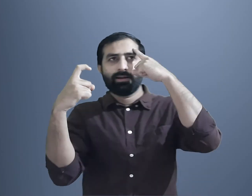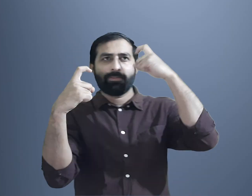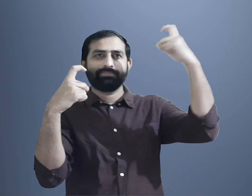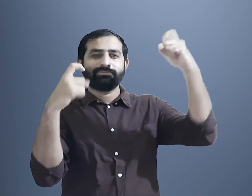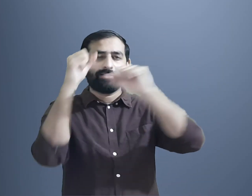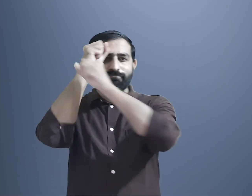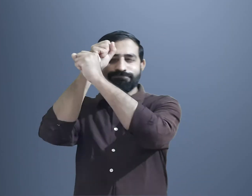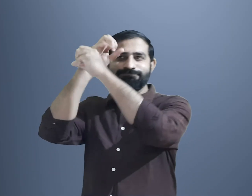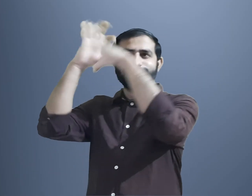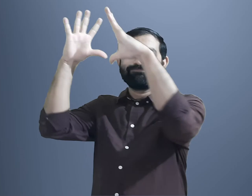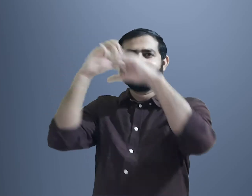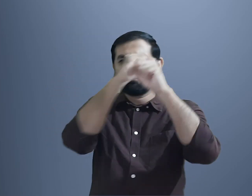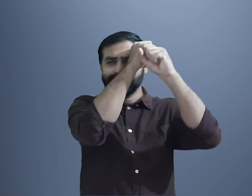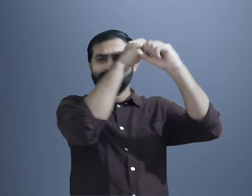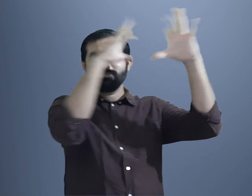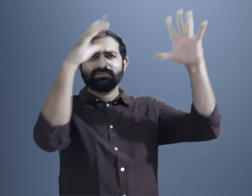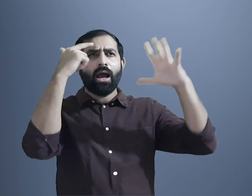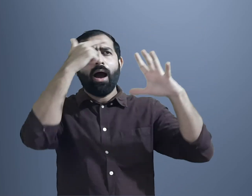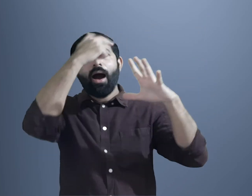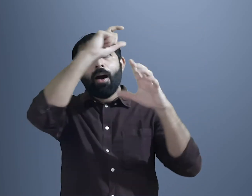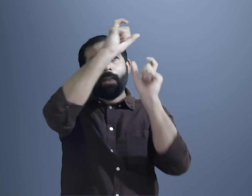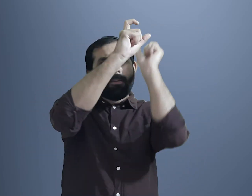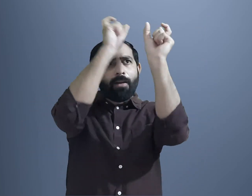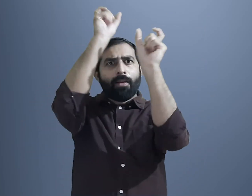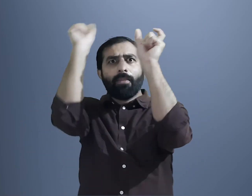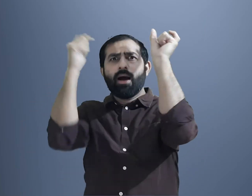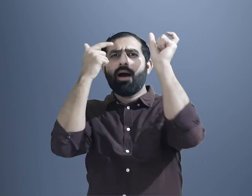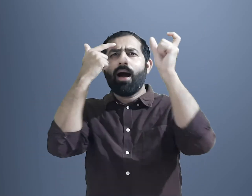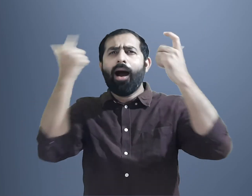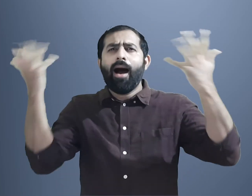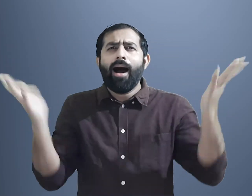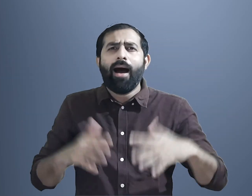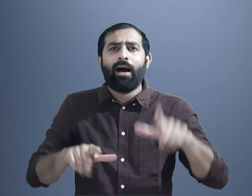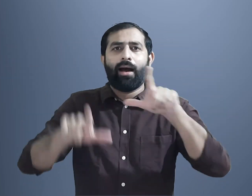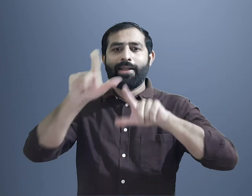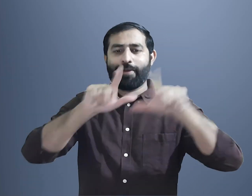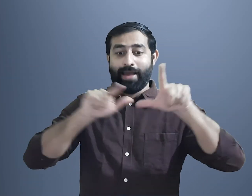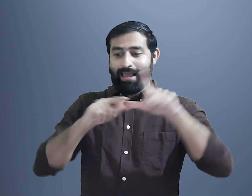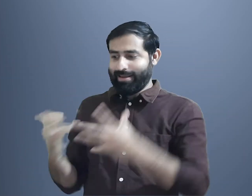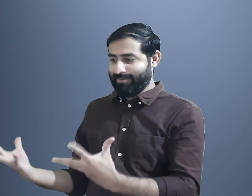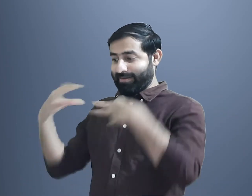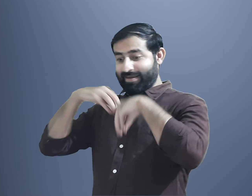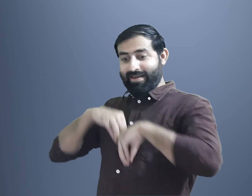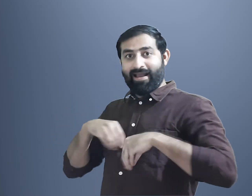voice to our ideas and expression to our feelings.